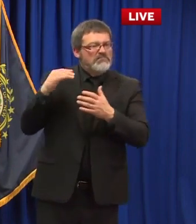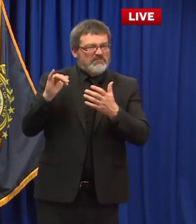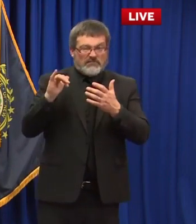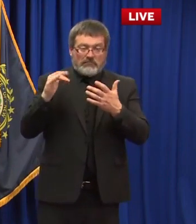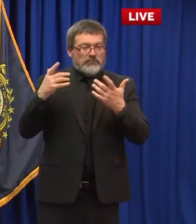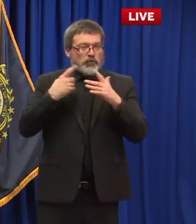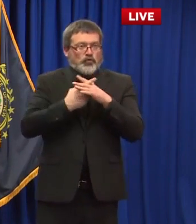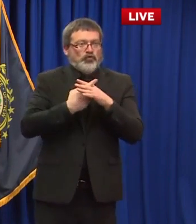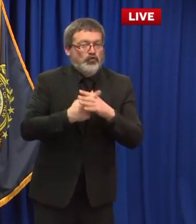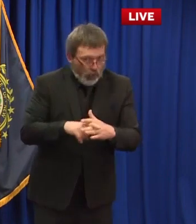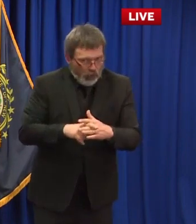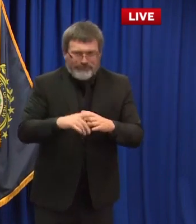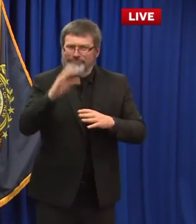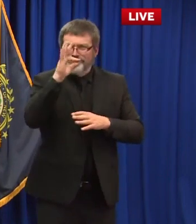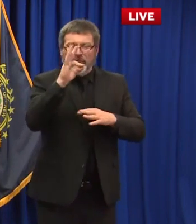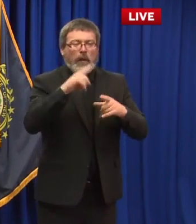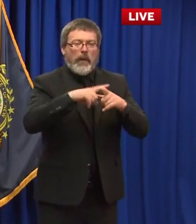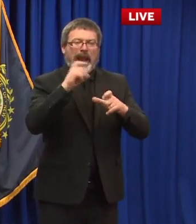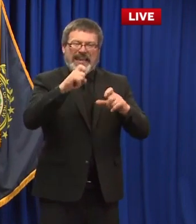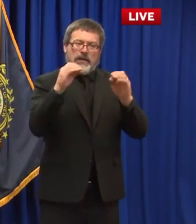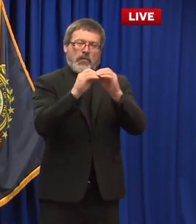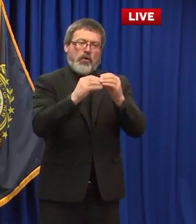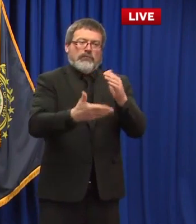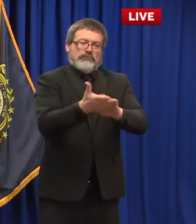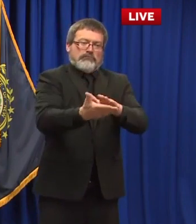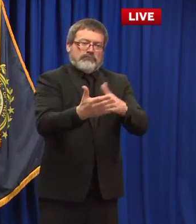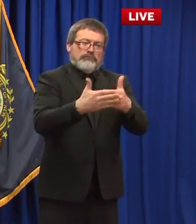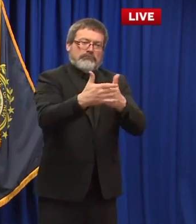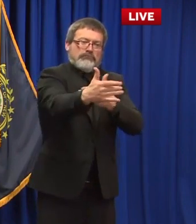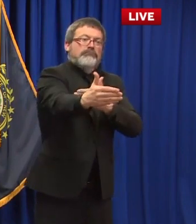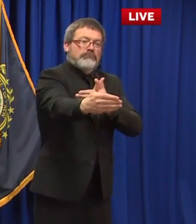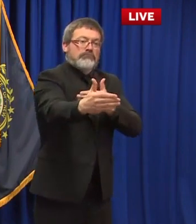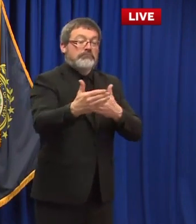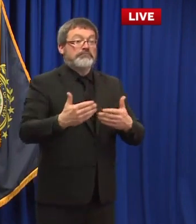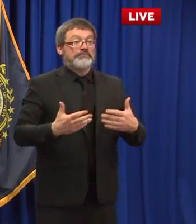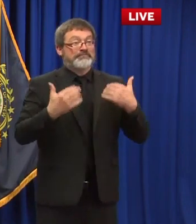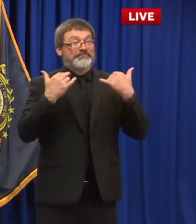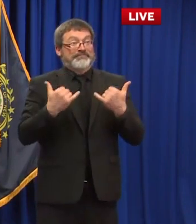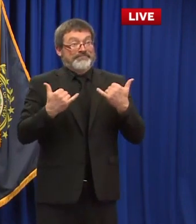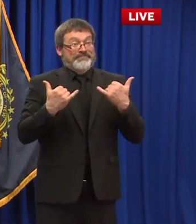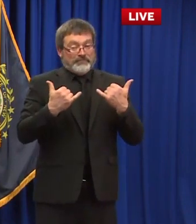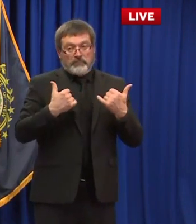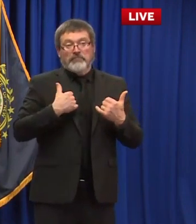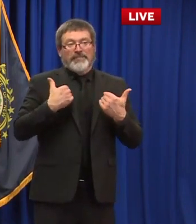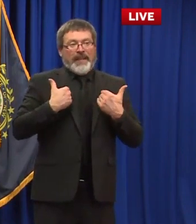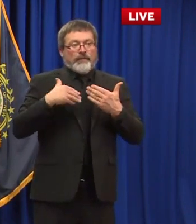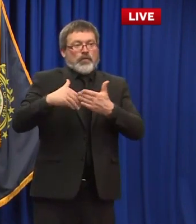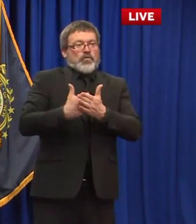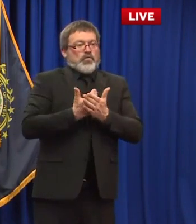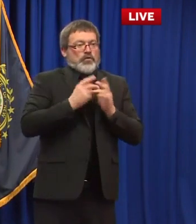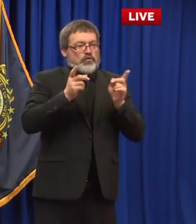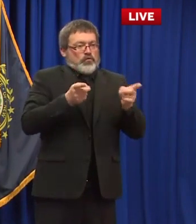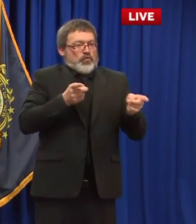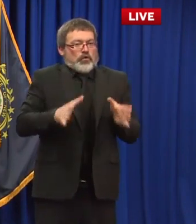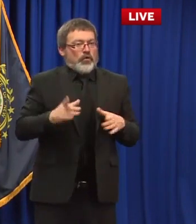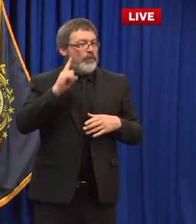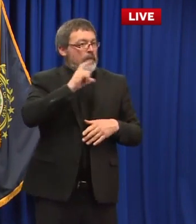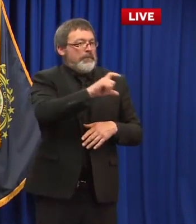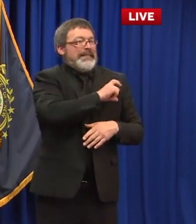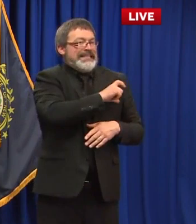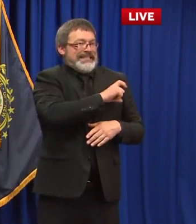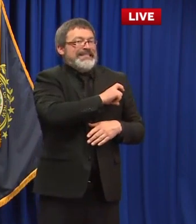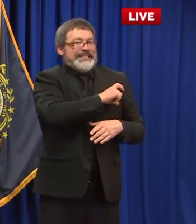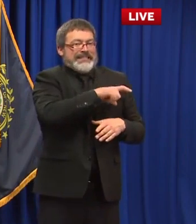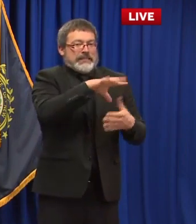that we have a new director of police standards and training the opportunity to really update those programs and that training within uh for